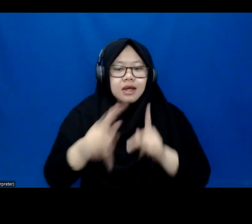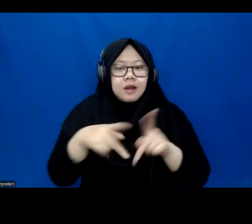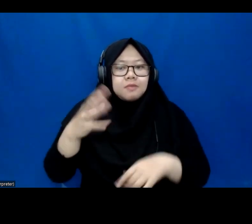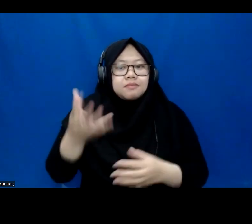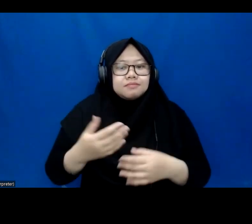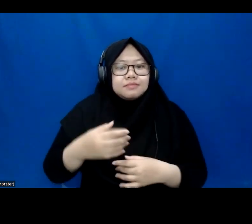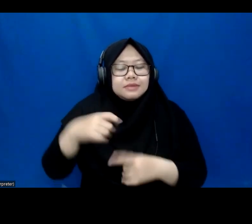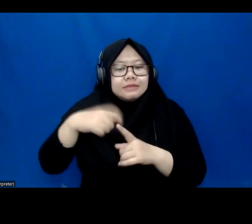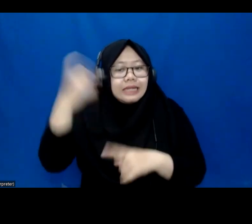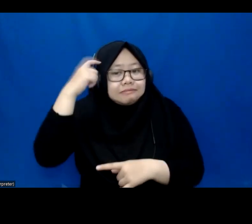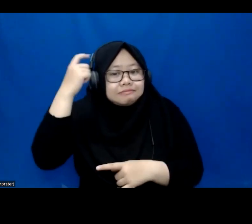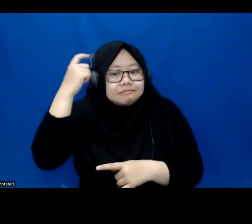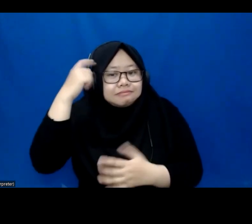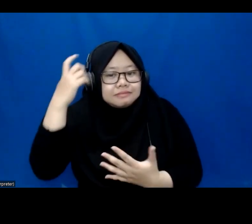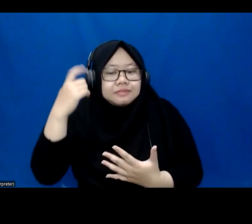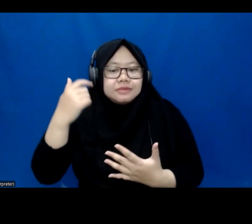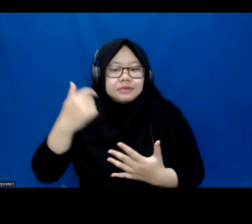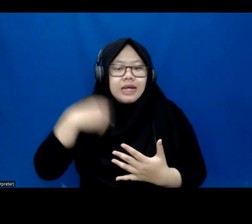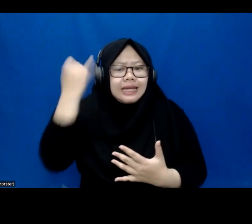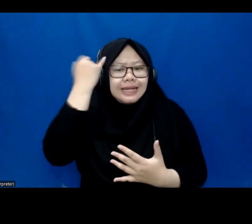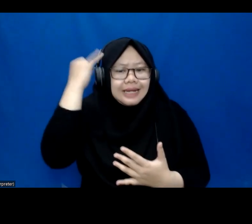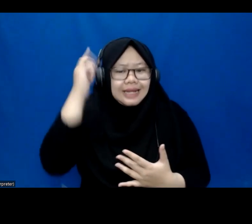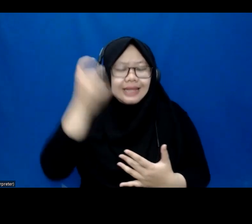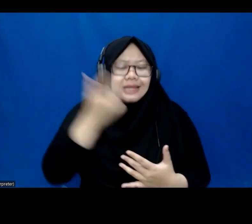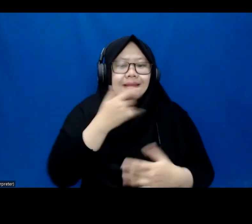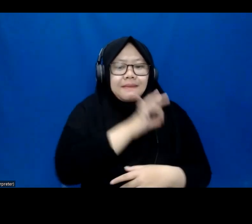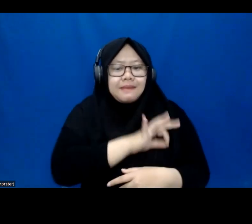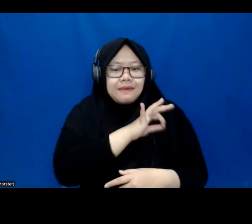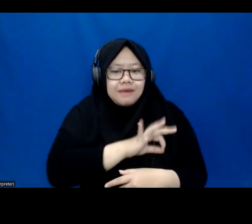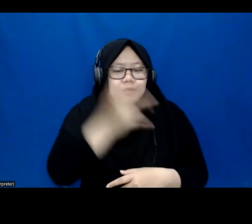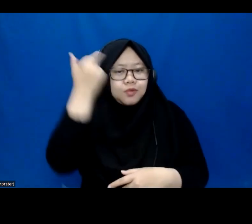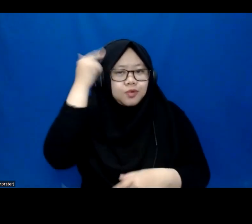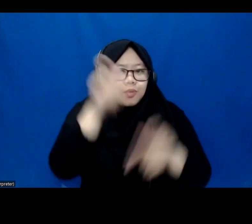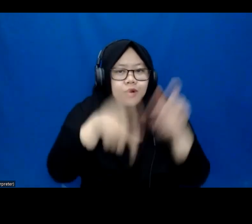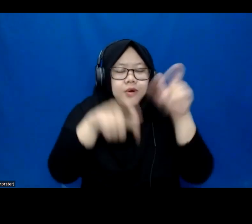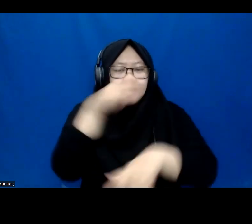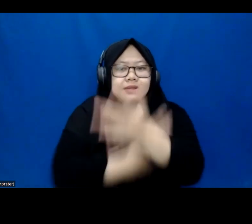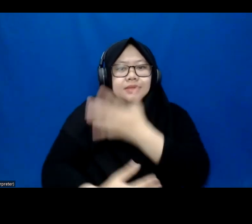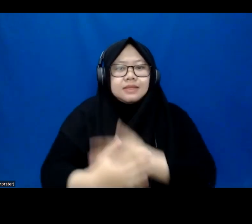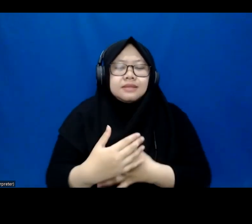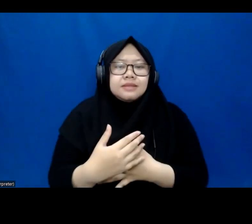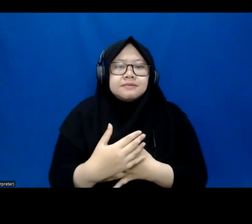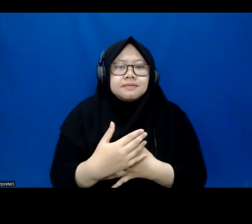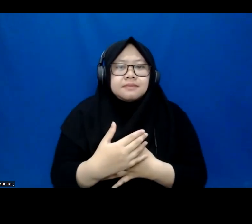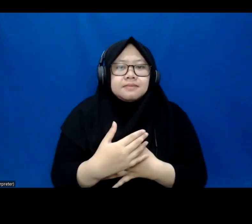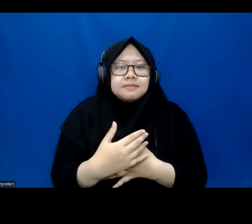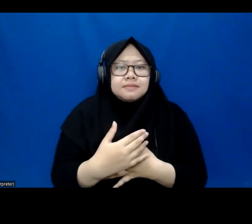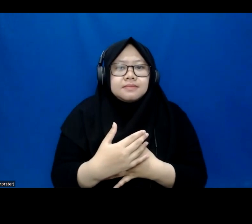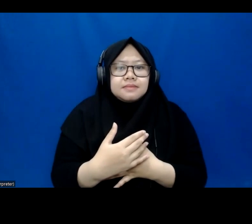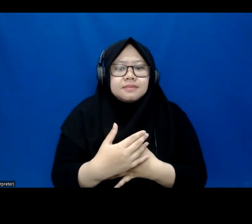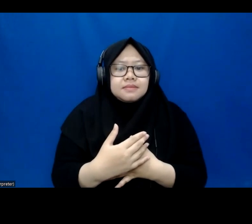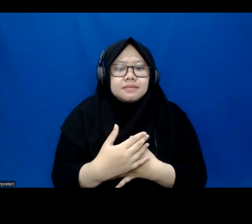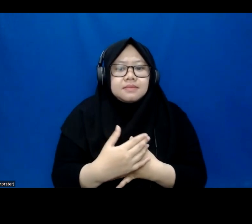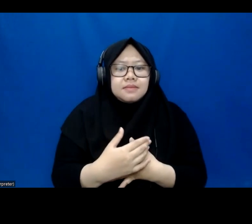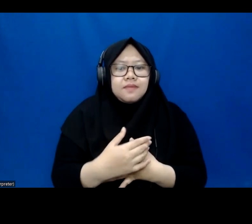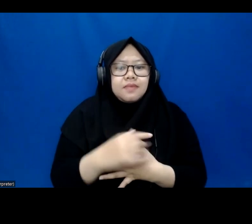then really this whole idea about benefits to people with disability, then it is